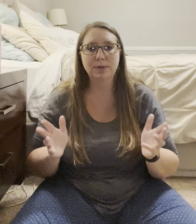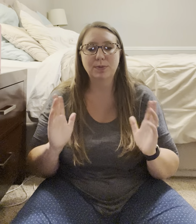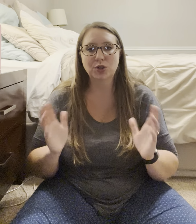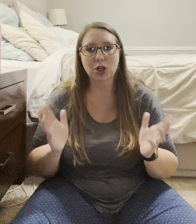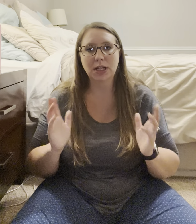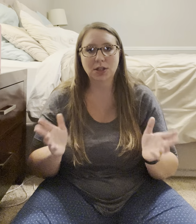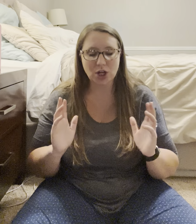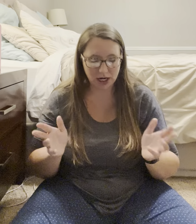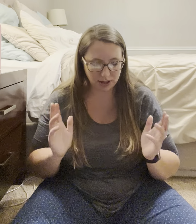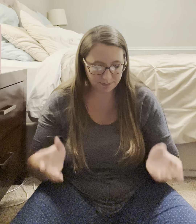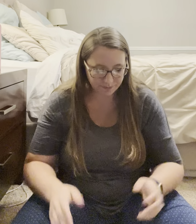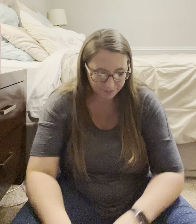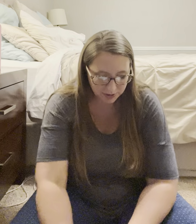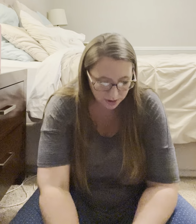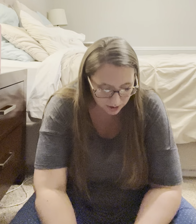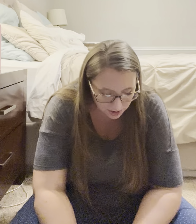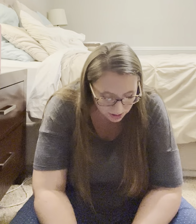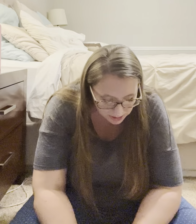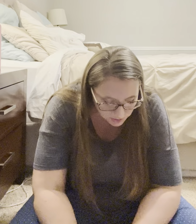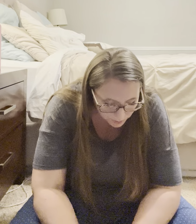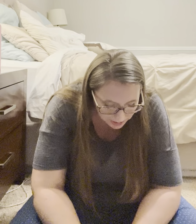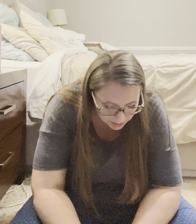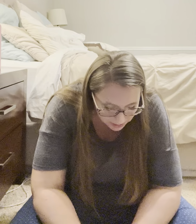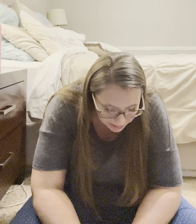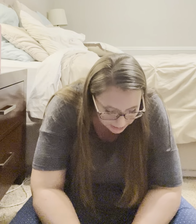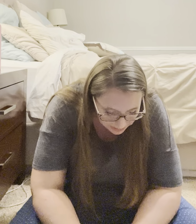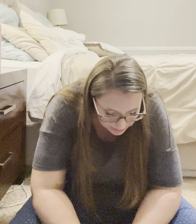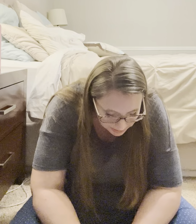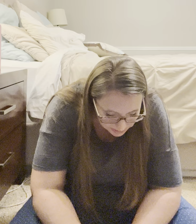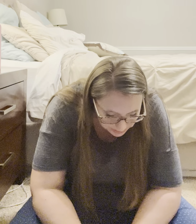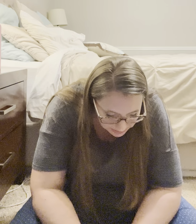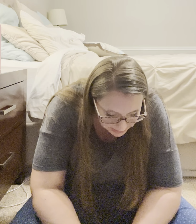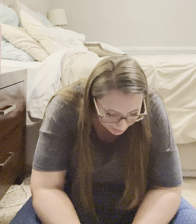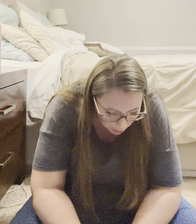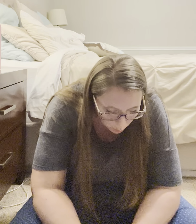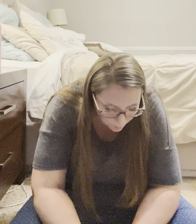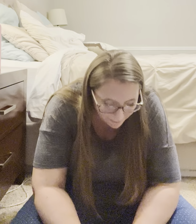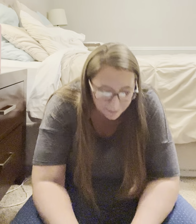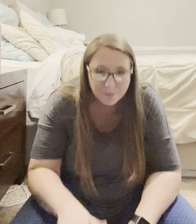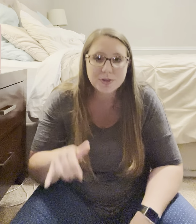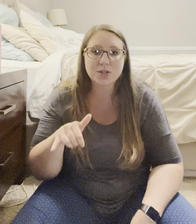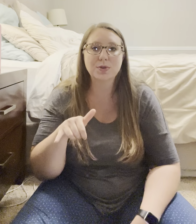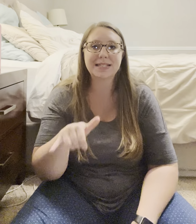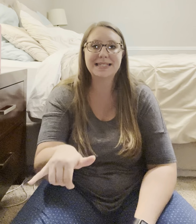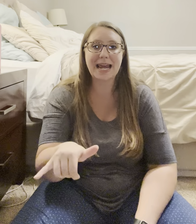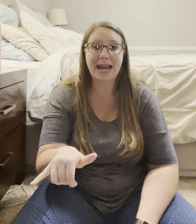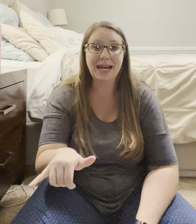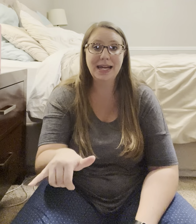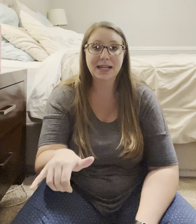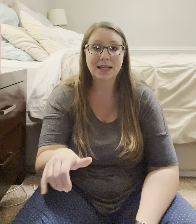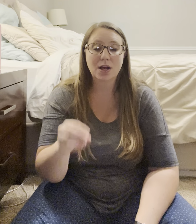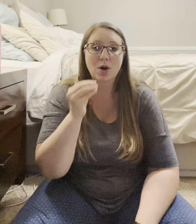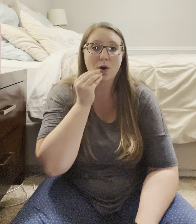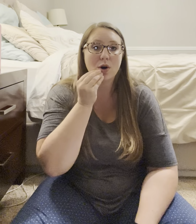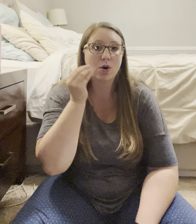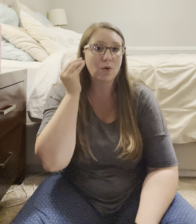people talking, chatting, chatting. Next one is stay home. So, stay home.